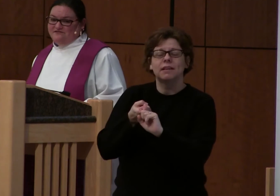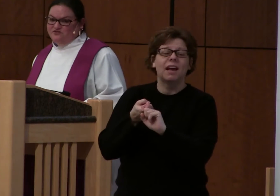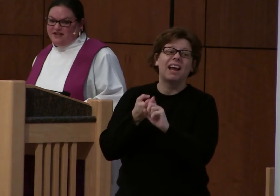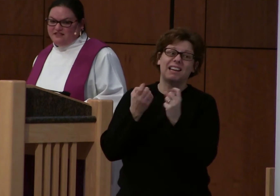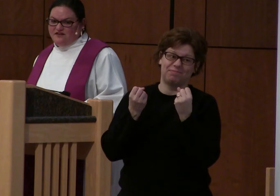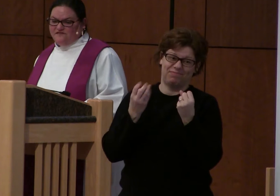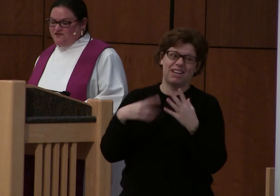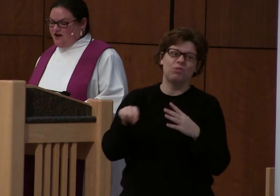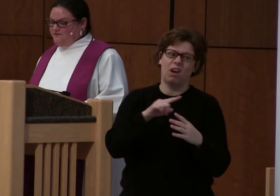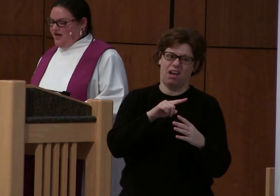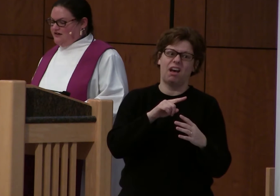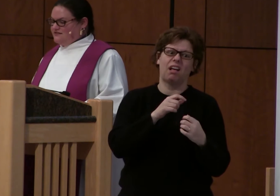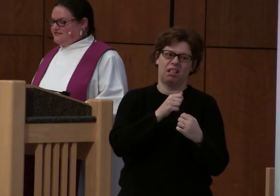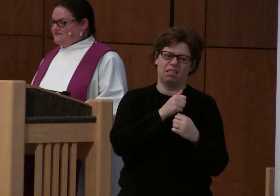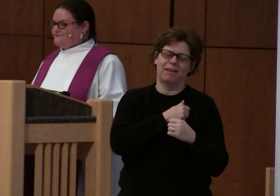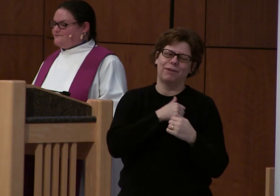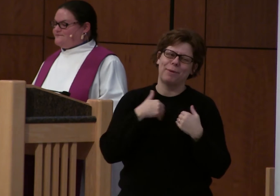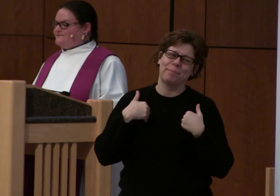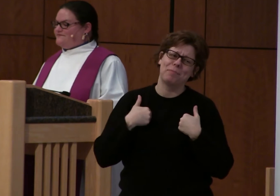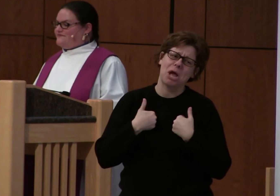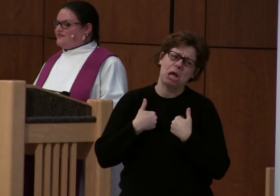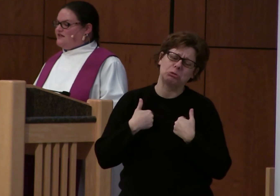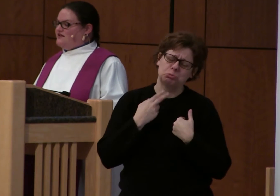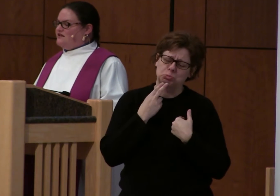of us have great love for our pets.